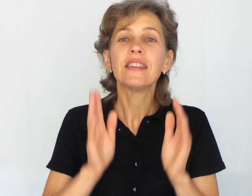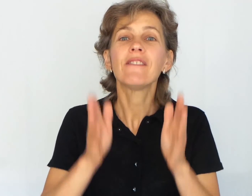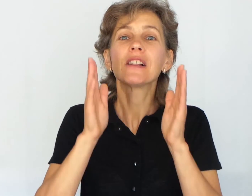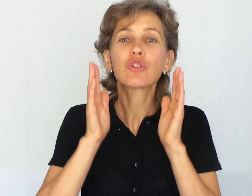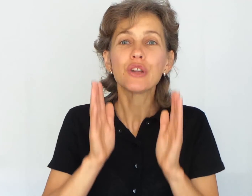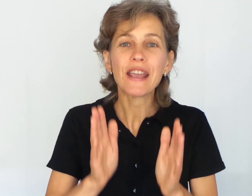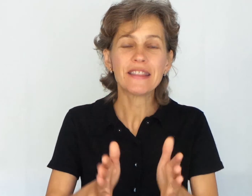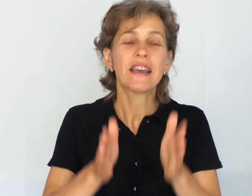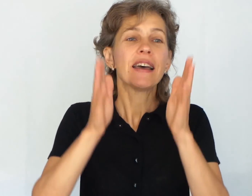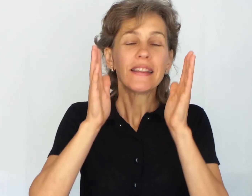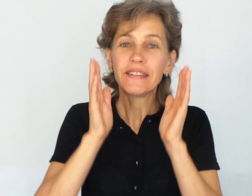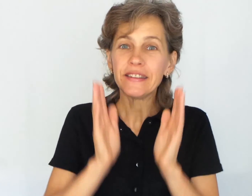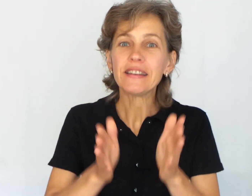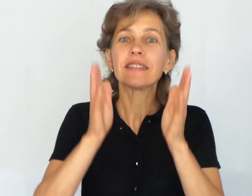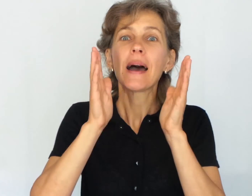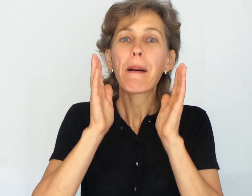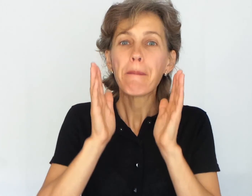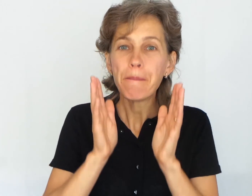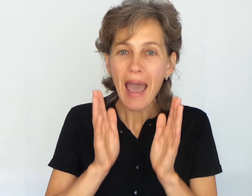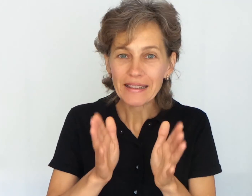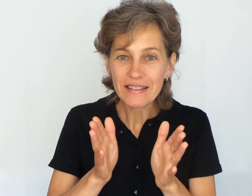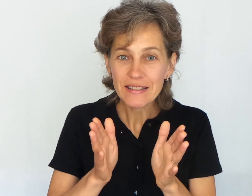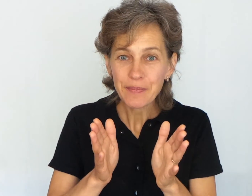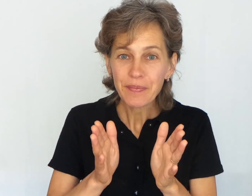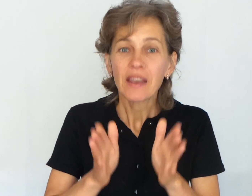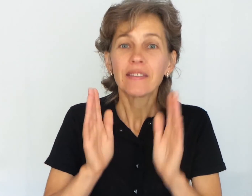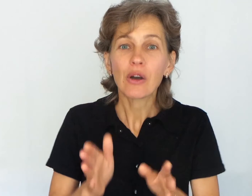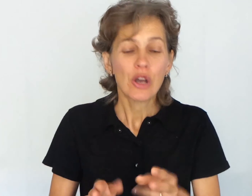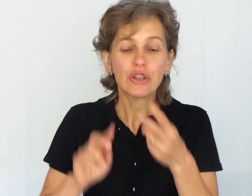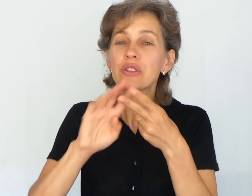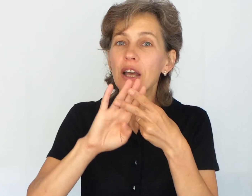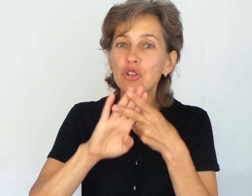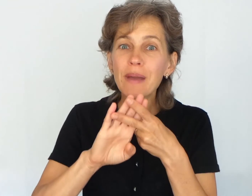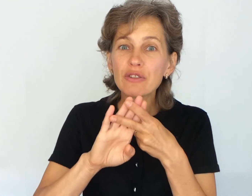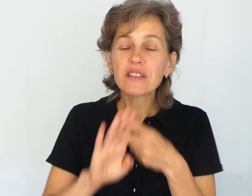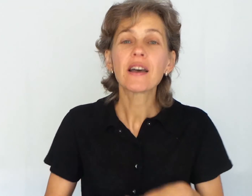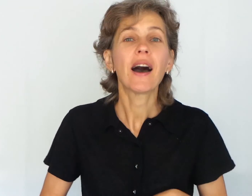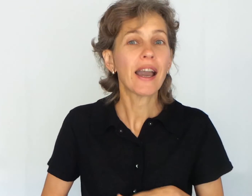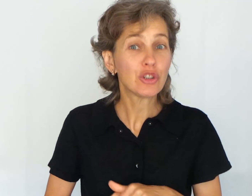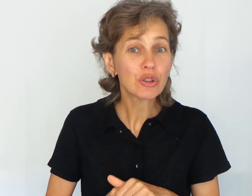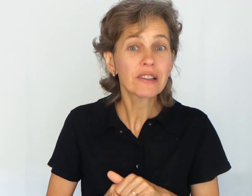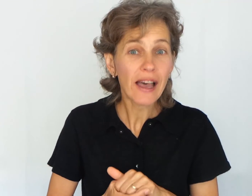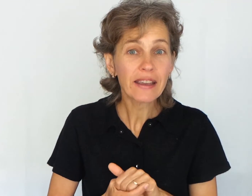they will create disbalance. So, those are two main reasons. I don't like